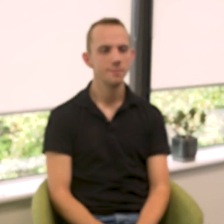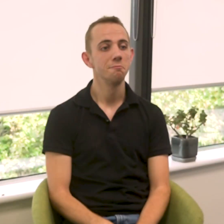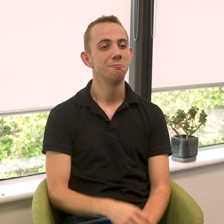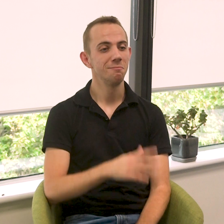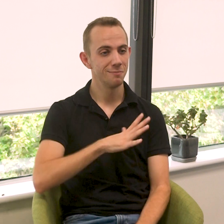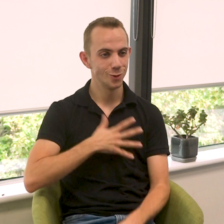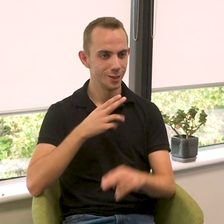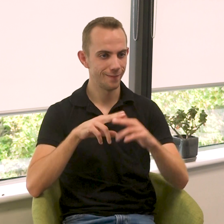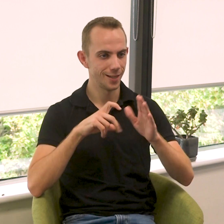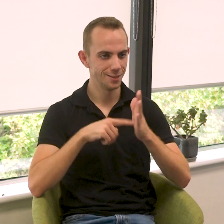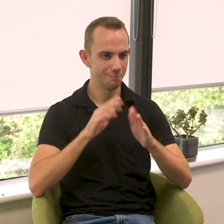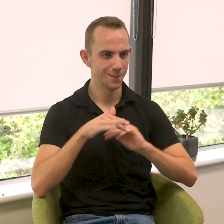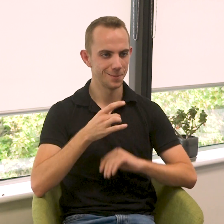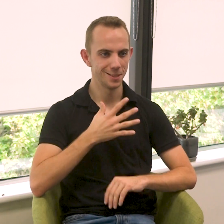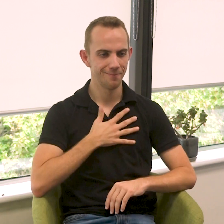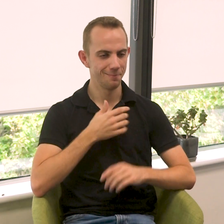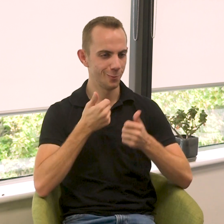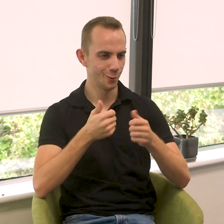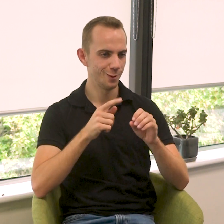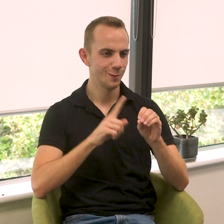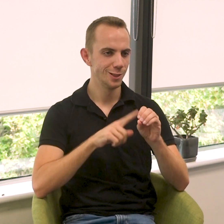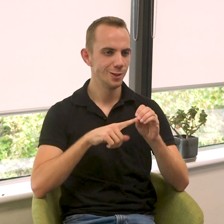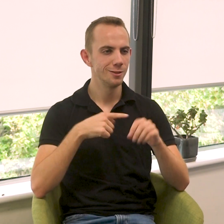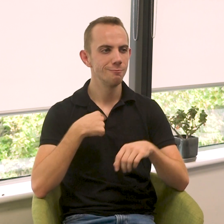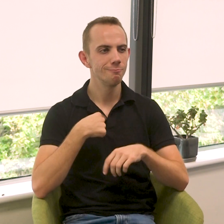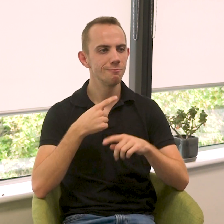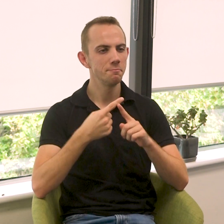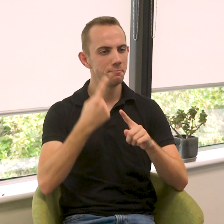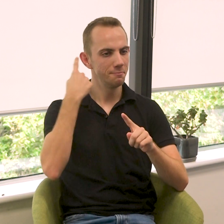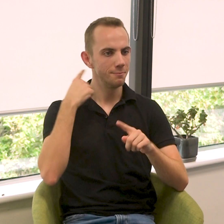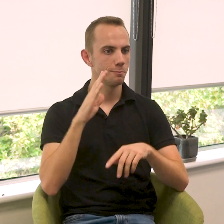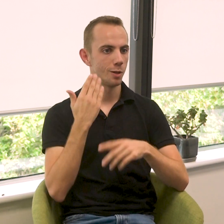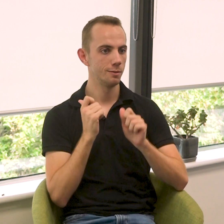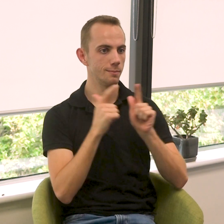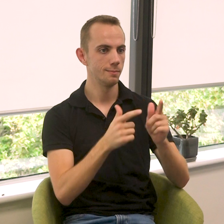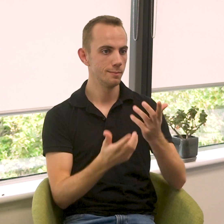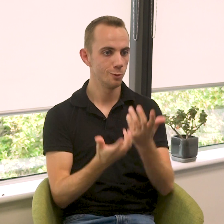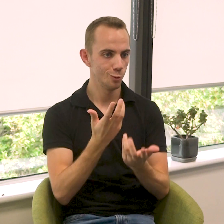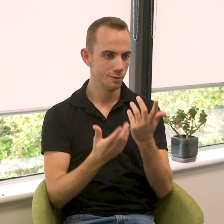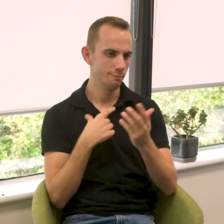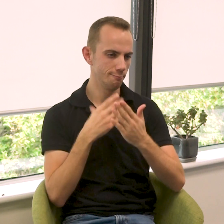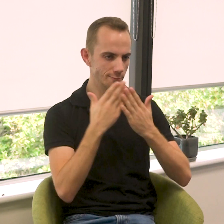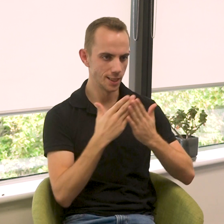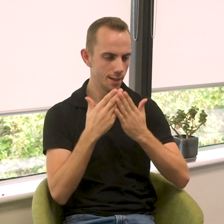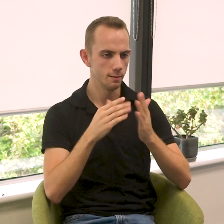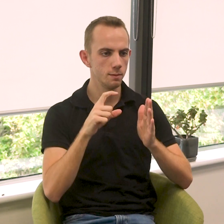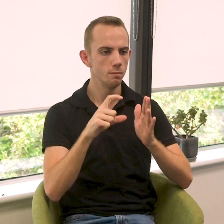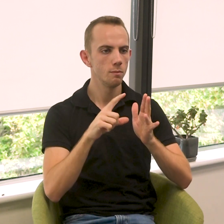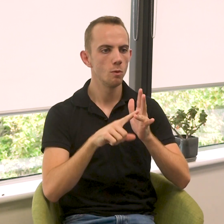An interesting fact about me, okay, that's a really good question. I had attended uni and studied